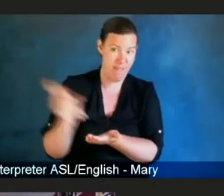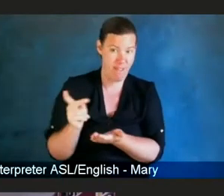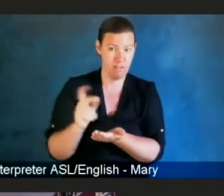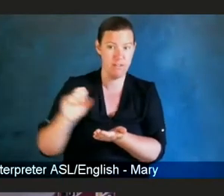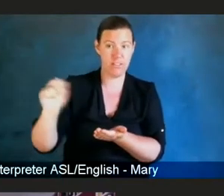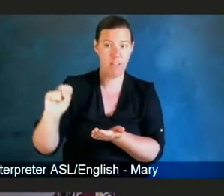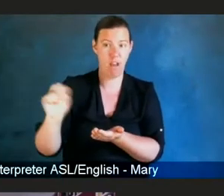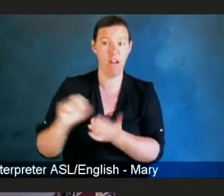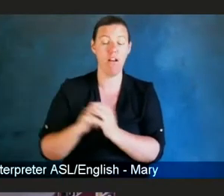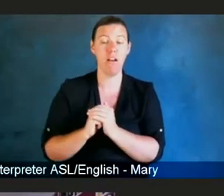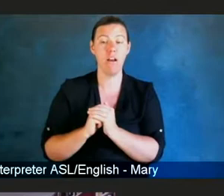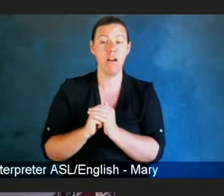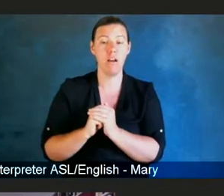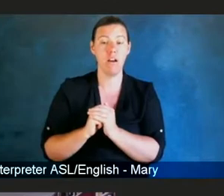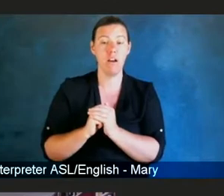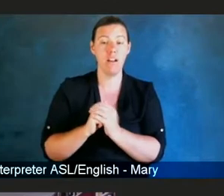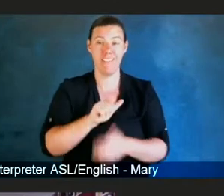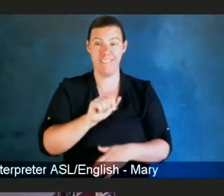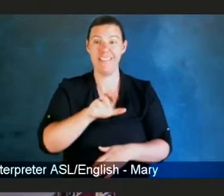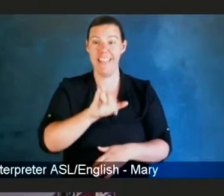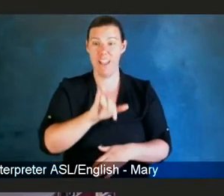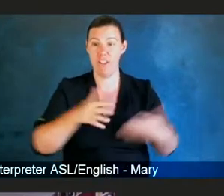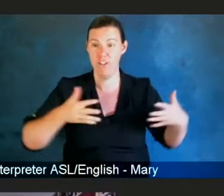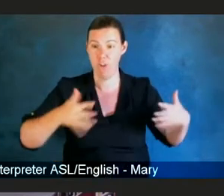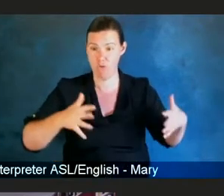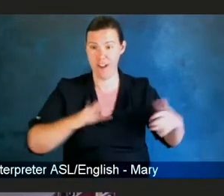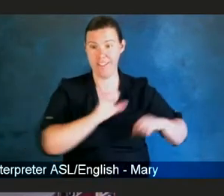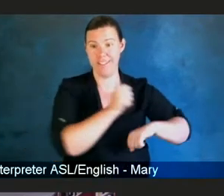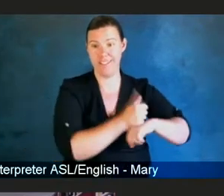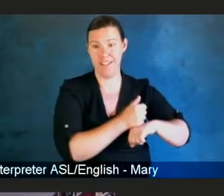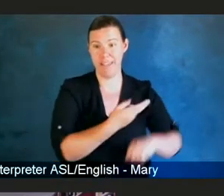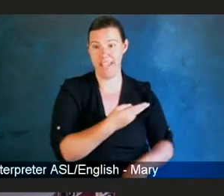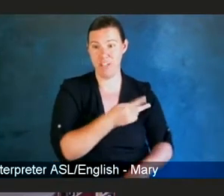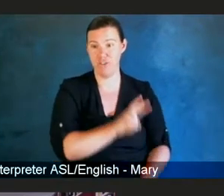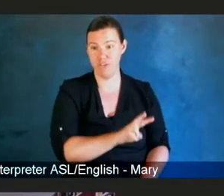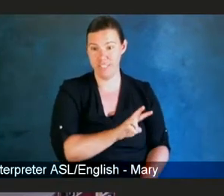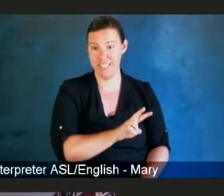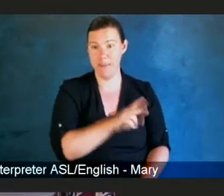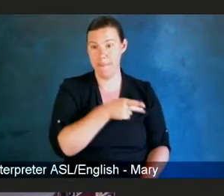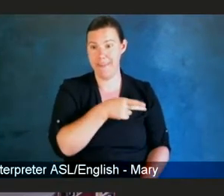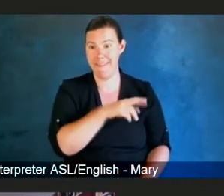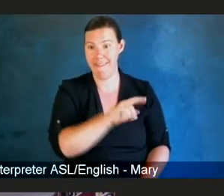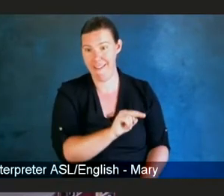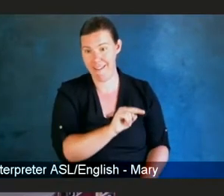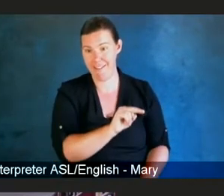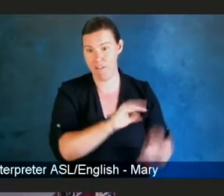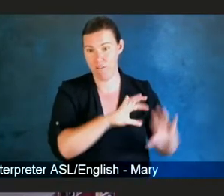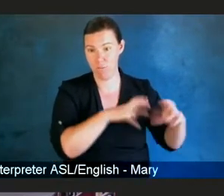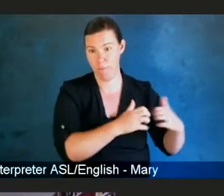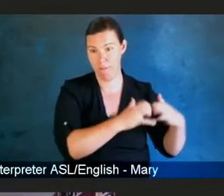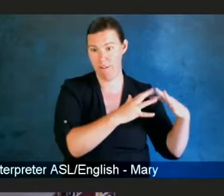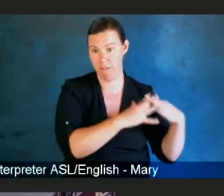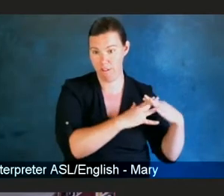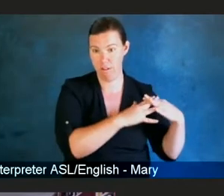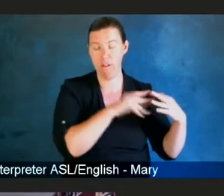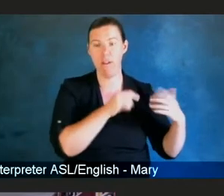and was conducting vaccine research around the world, with clinical trials around the world.